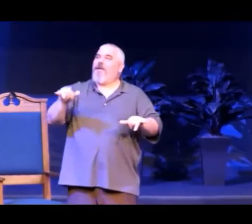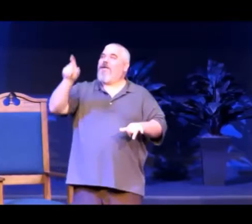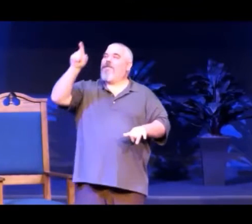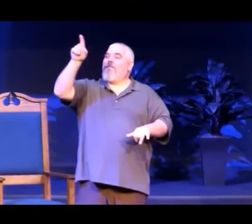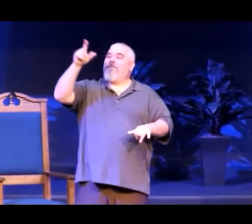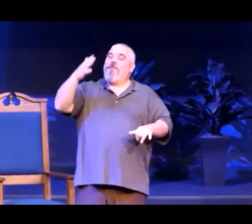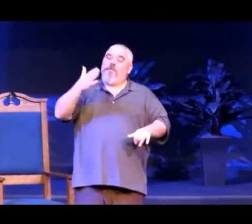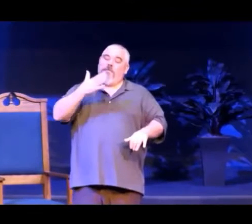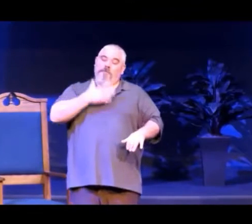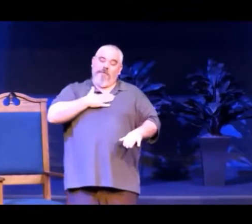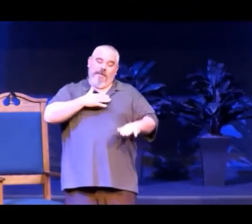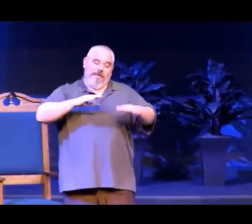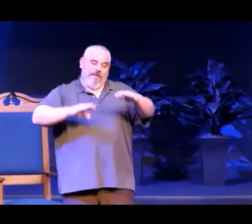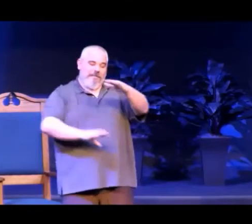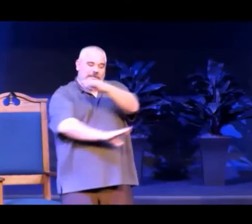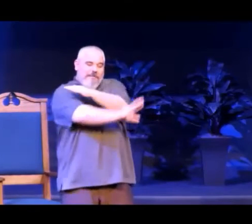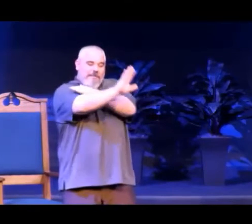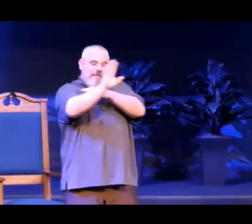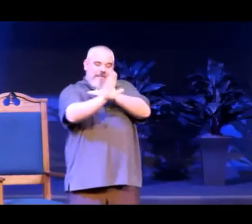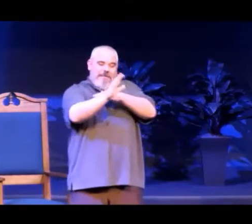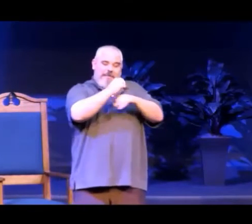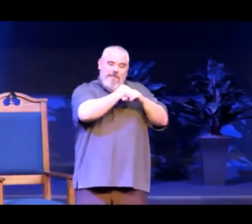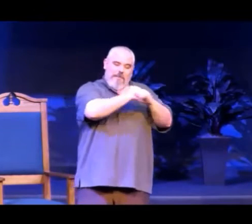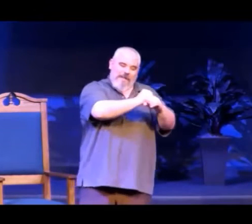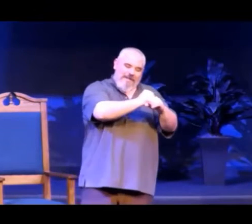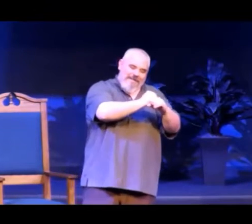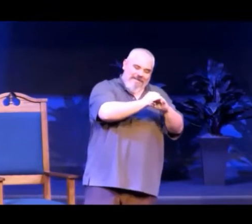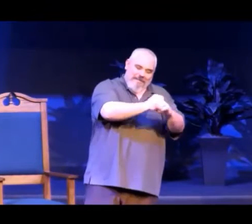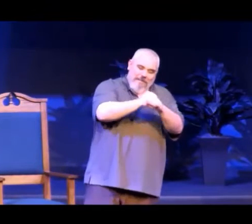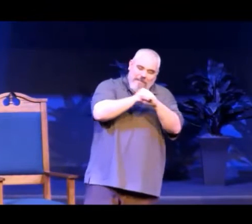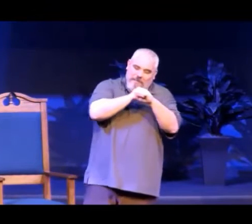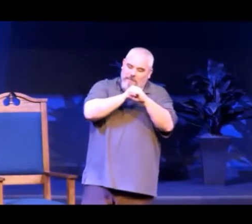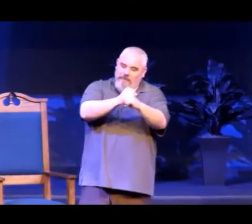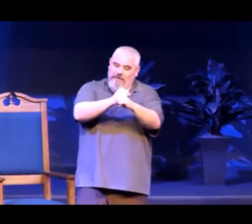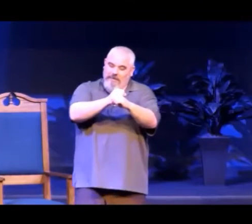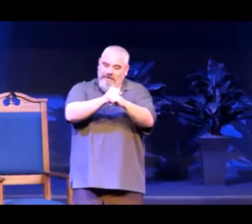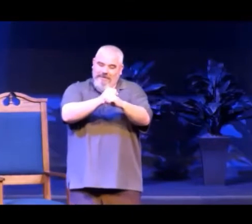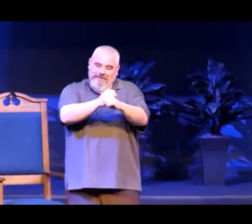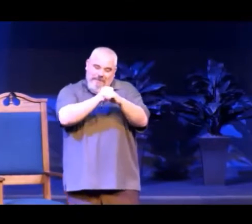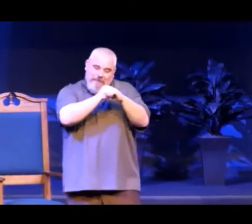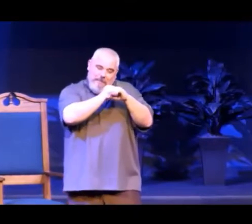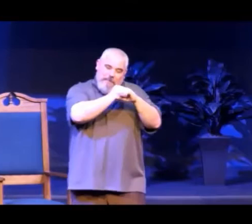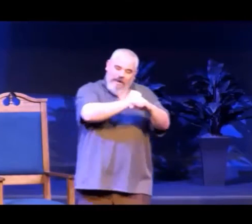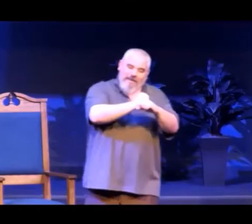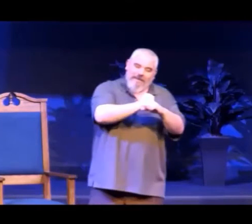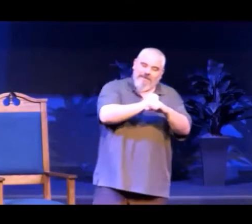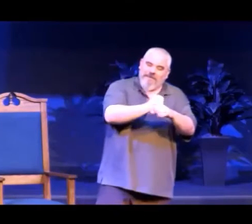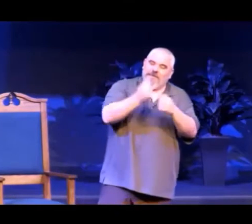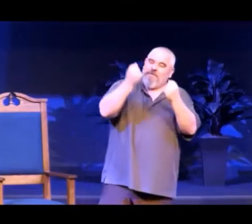That beckers threatening waves to cease